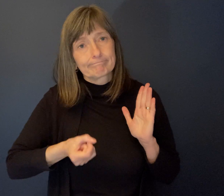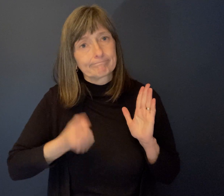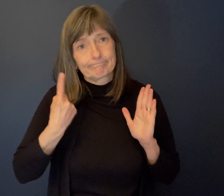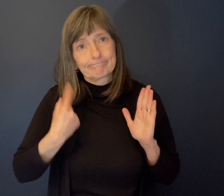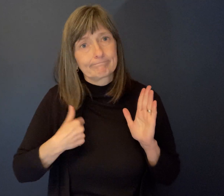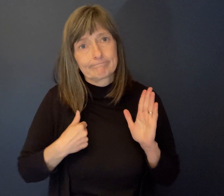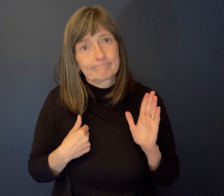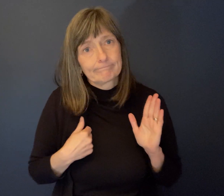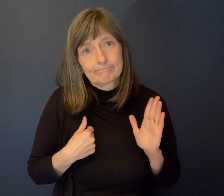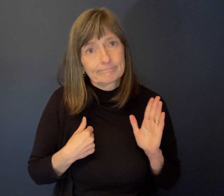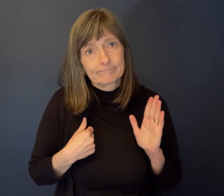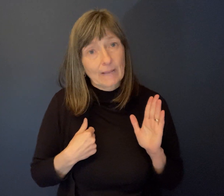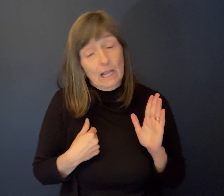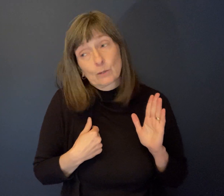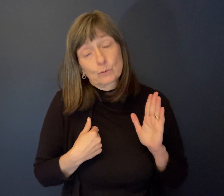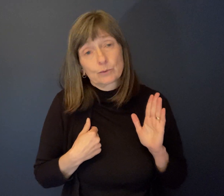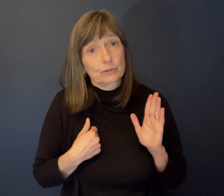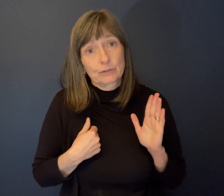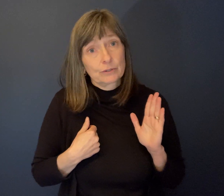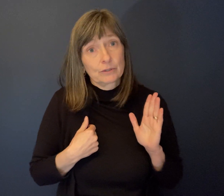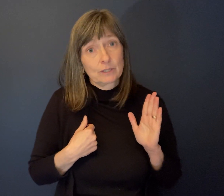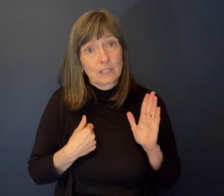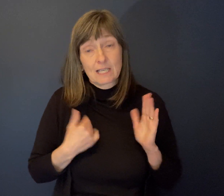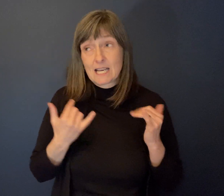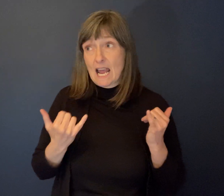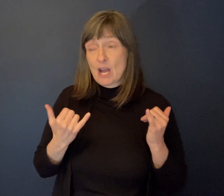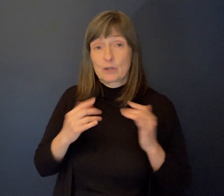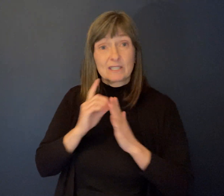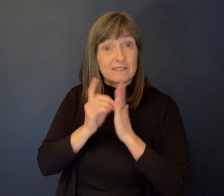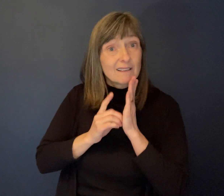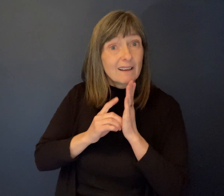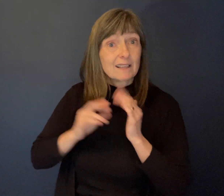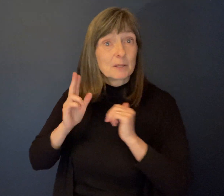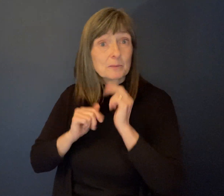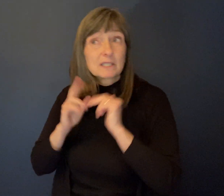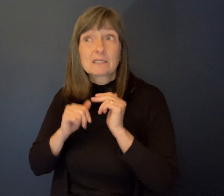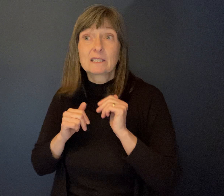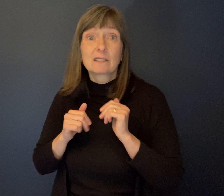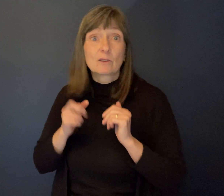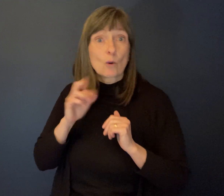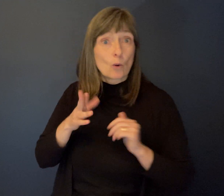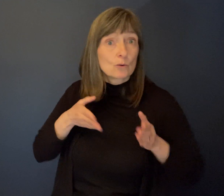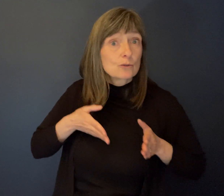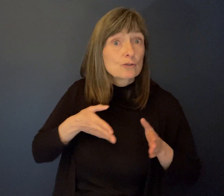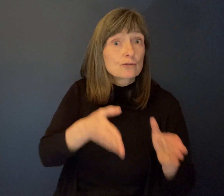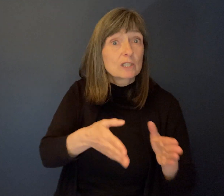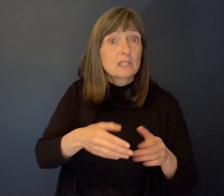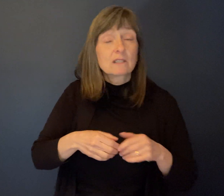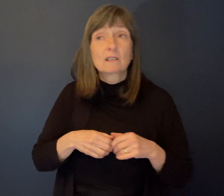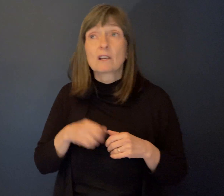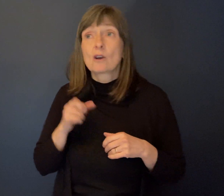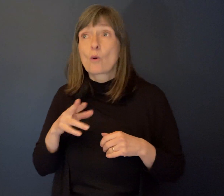design a building, design a street, design crosswalks